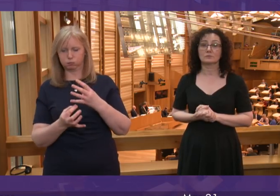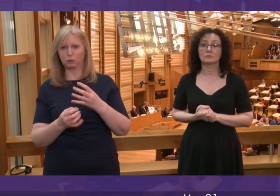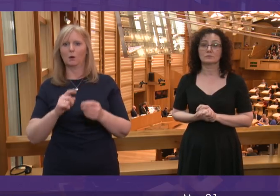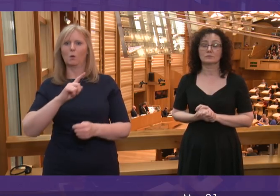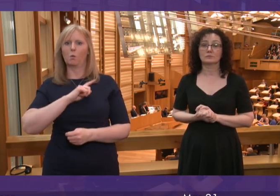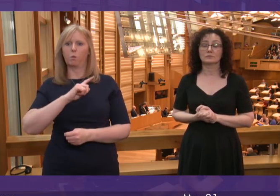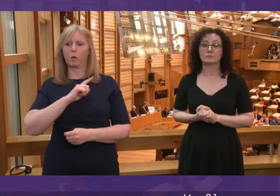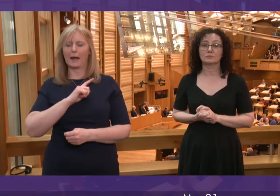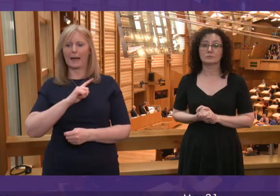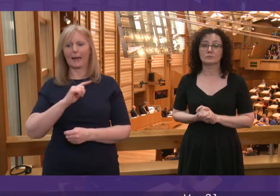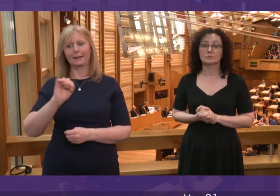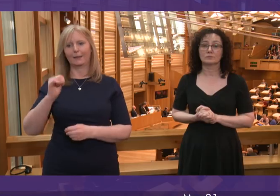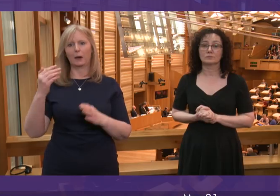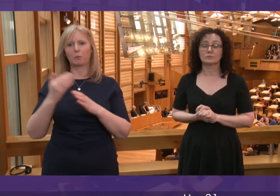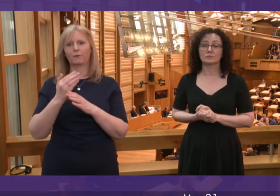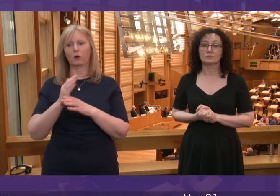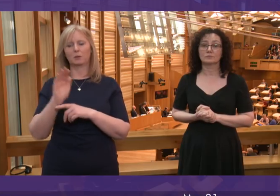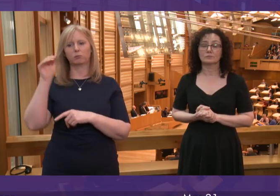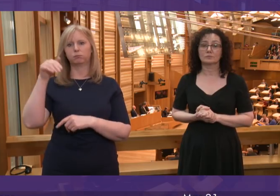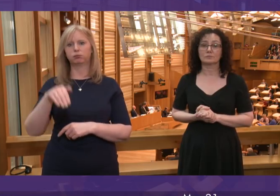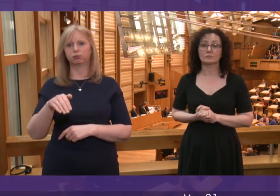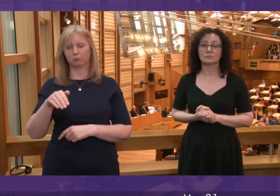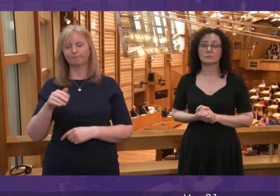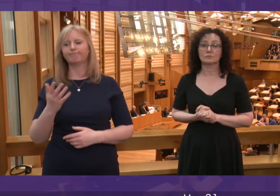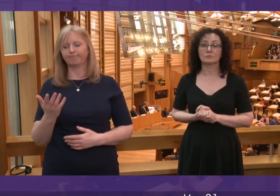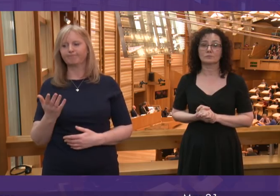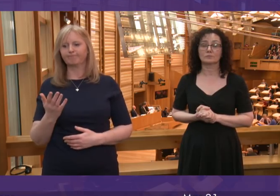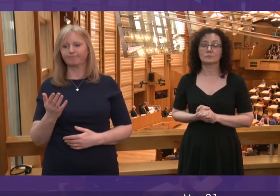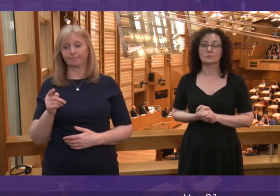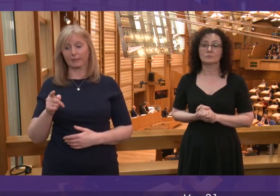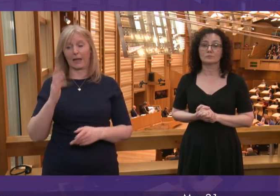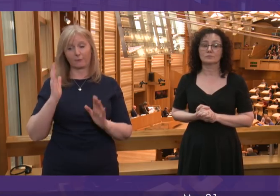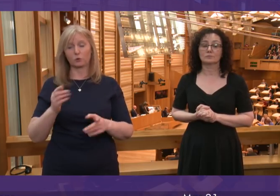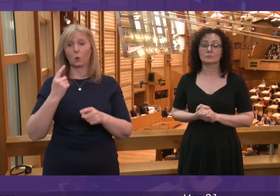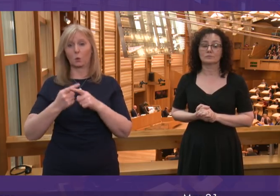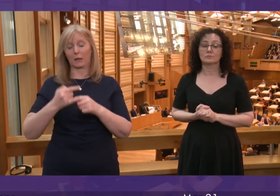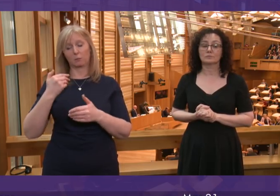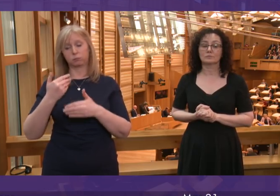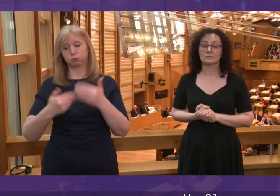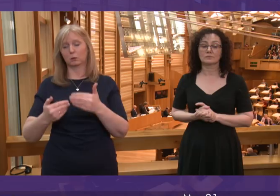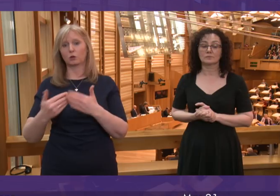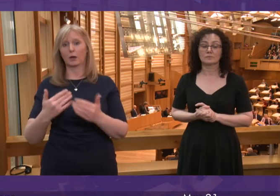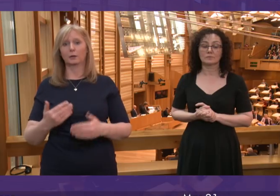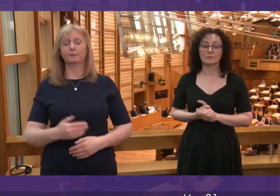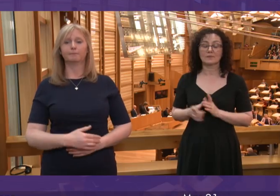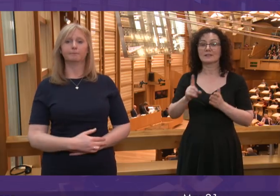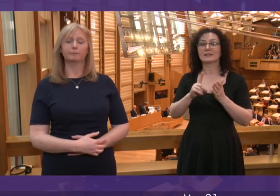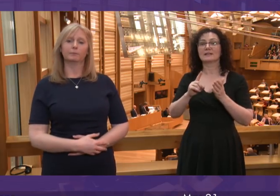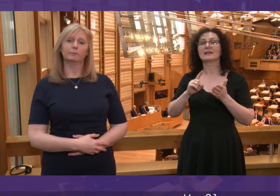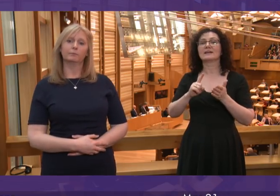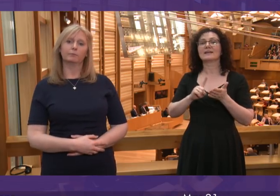behind its dip in performance. And we expect them to do that and to do that very, very quickly. Question number six, Liz Smith.